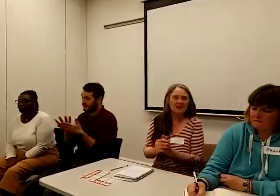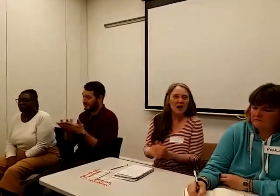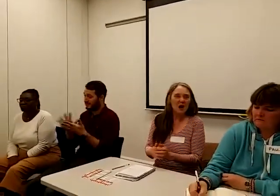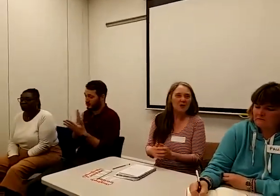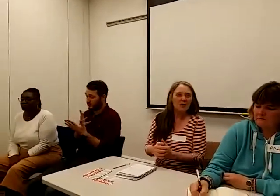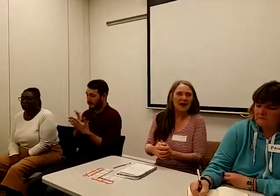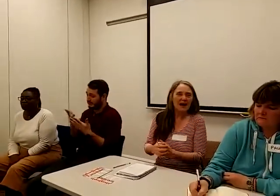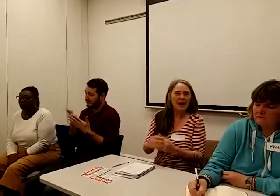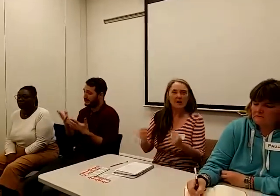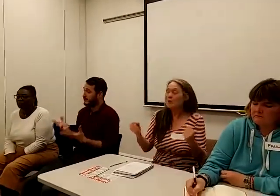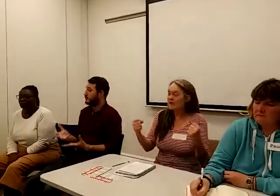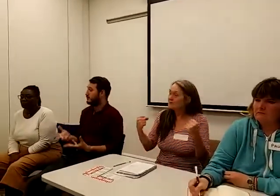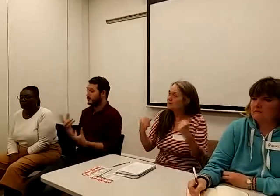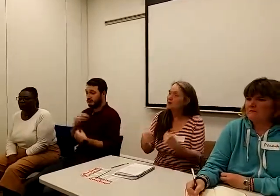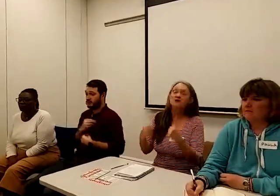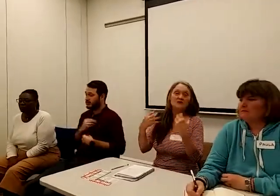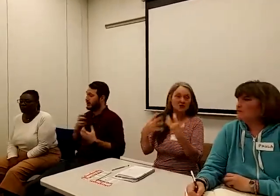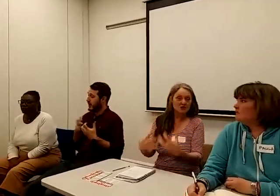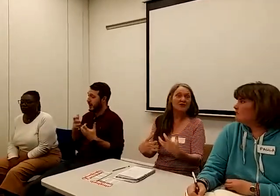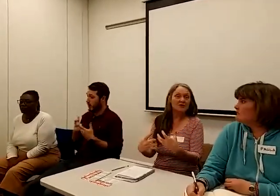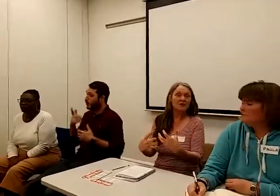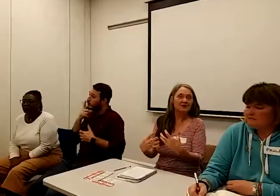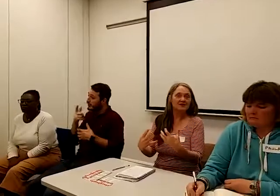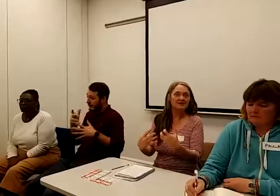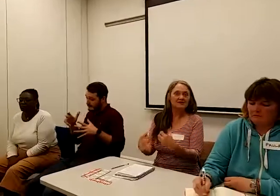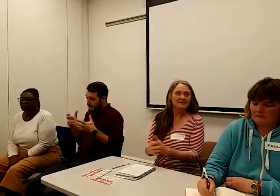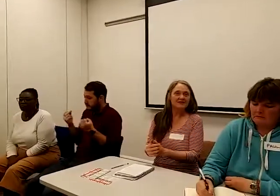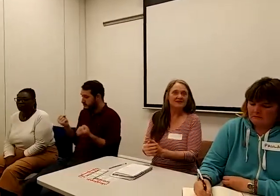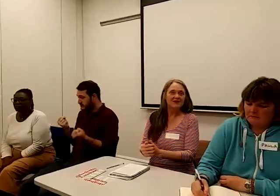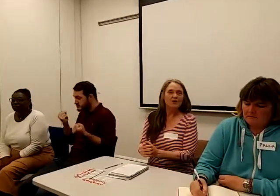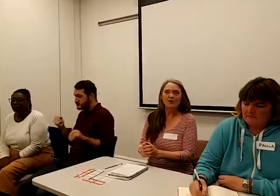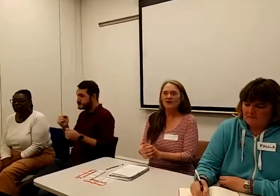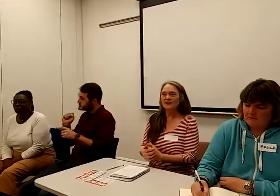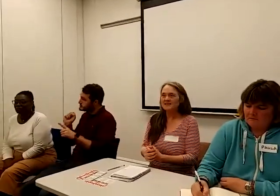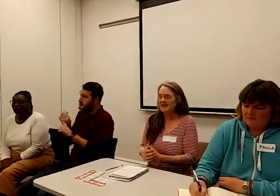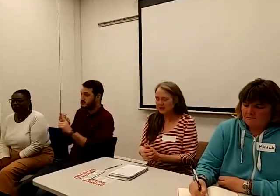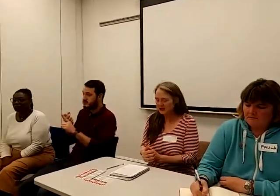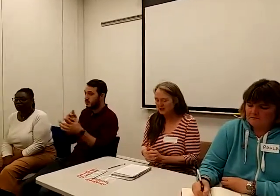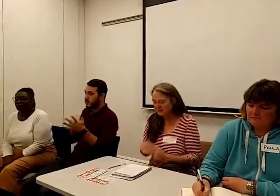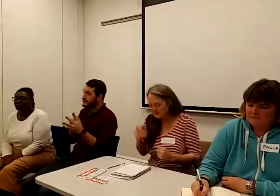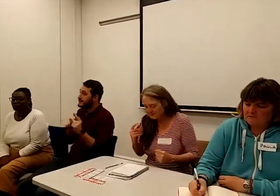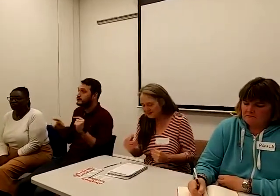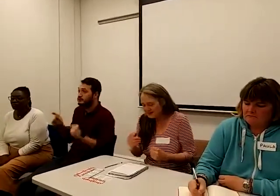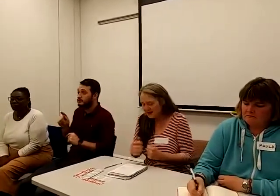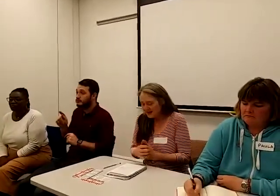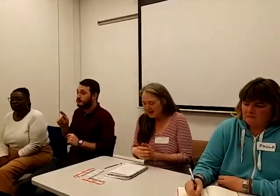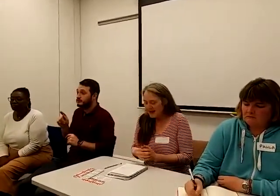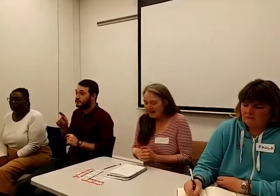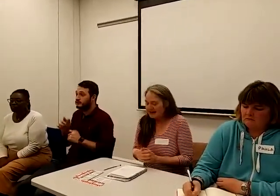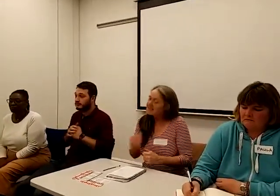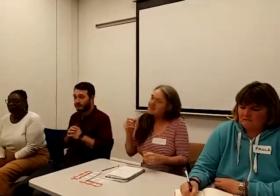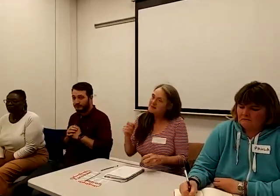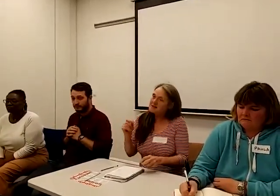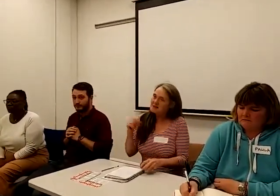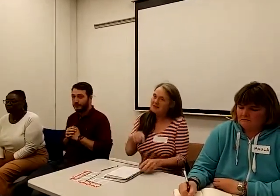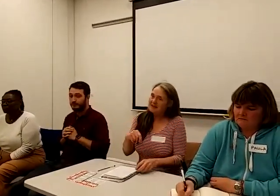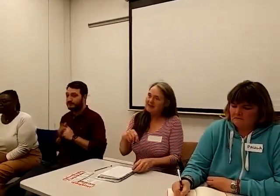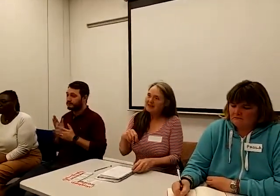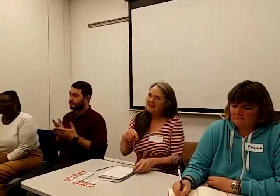what we know about how we can build and strengthen organisations. And it seems to me